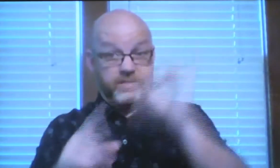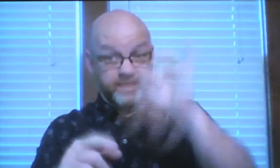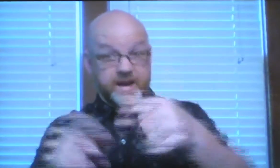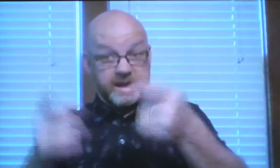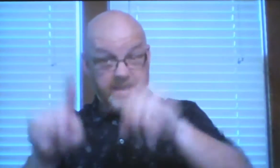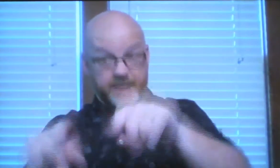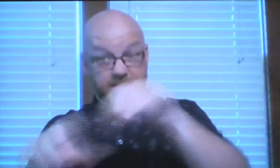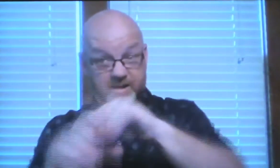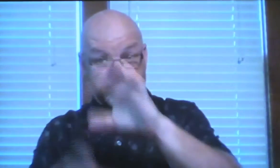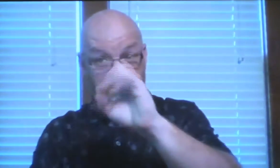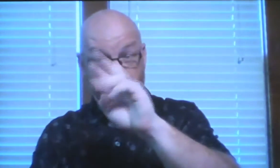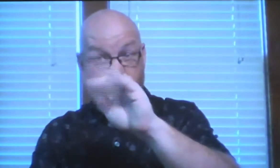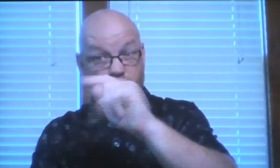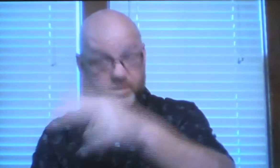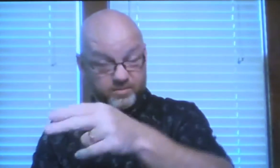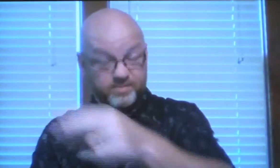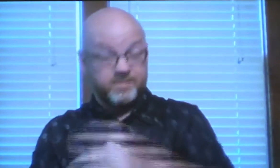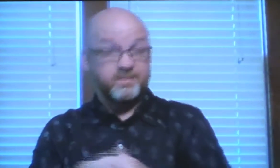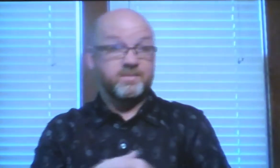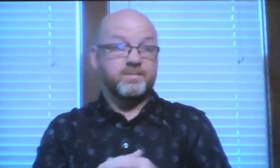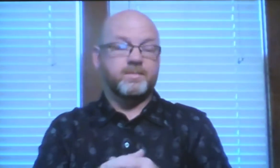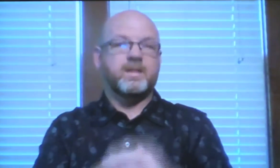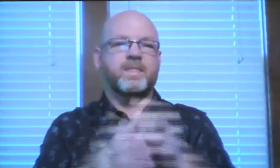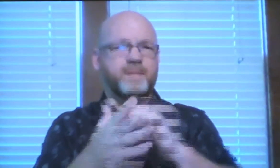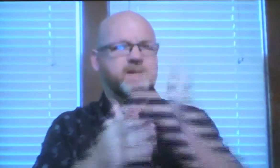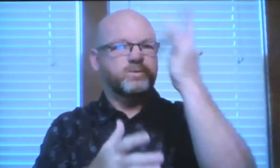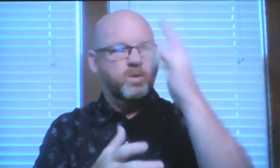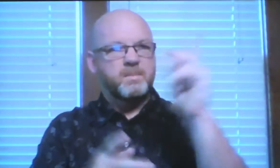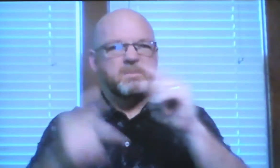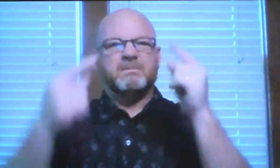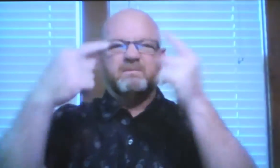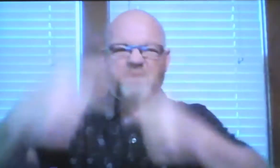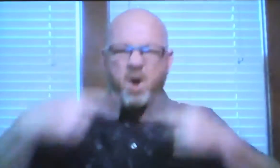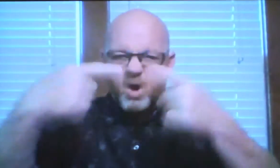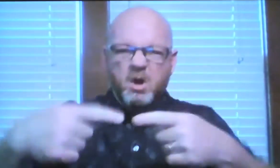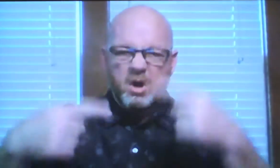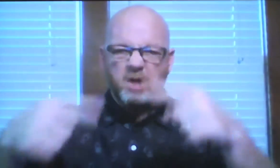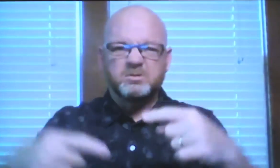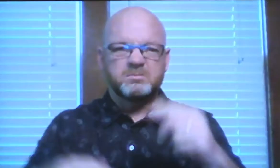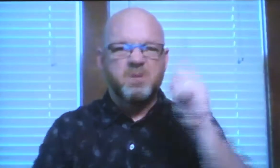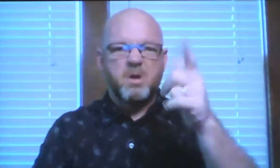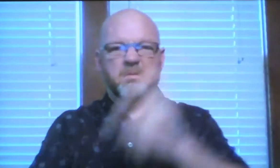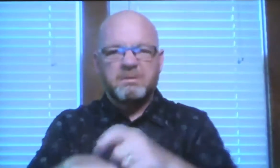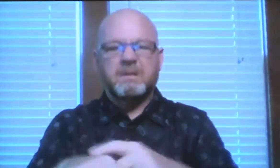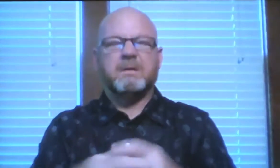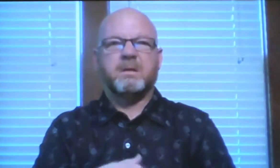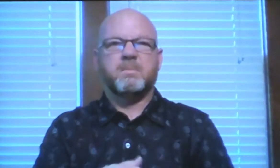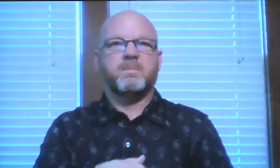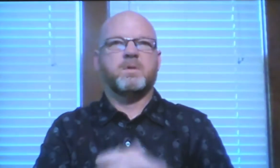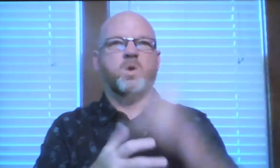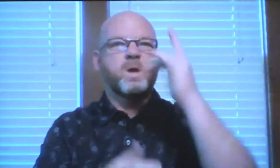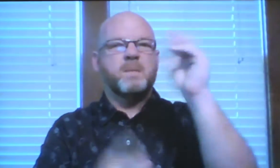so when that happened in Corinth that caused people to fight